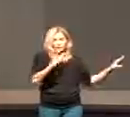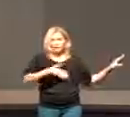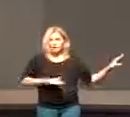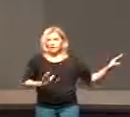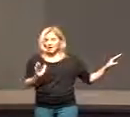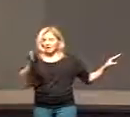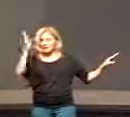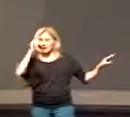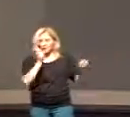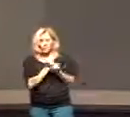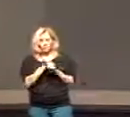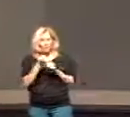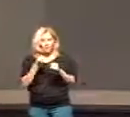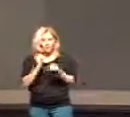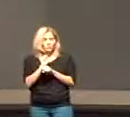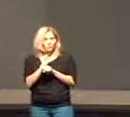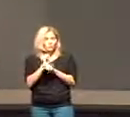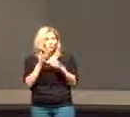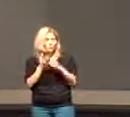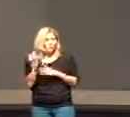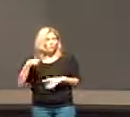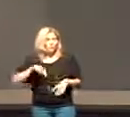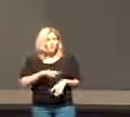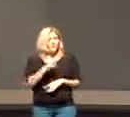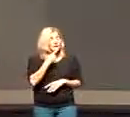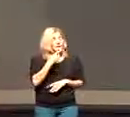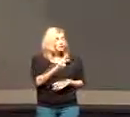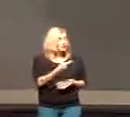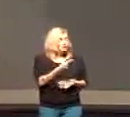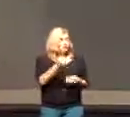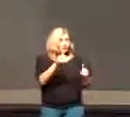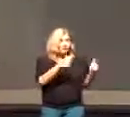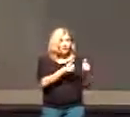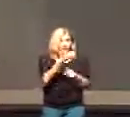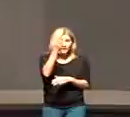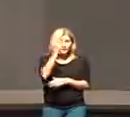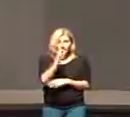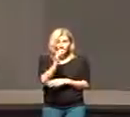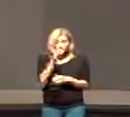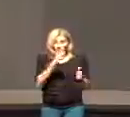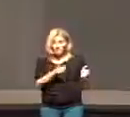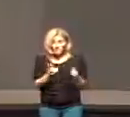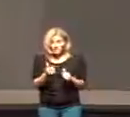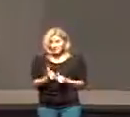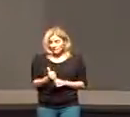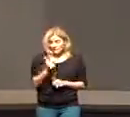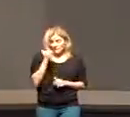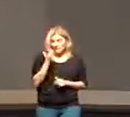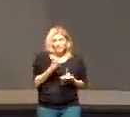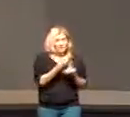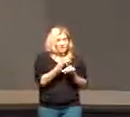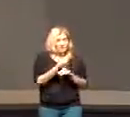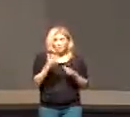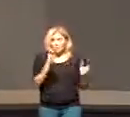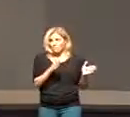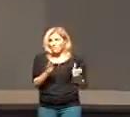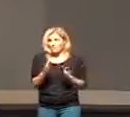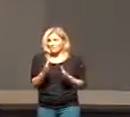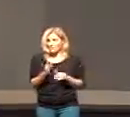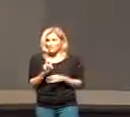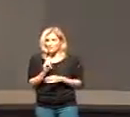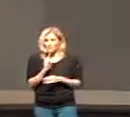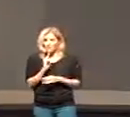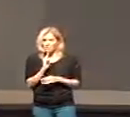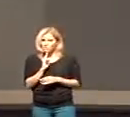God to work through us and can I tell you following God's plans denying our own plans it's rarely